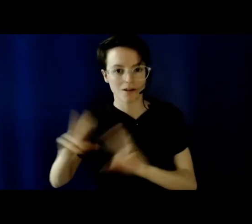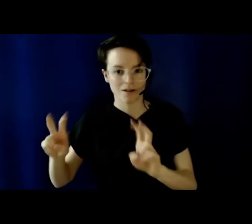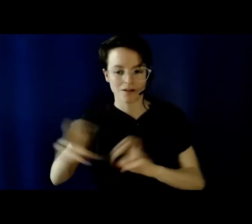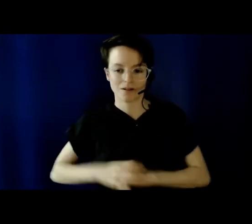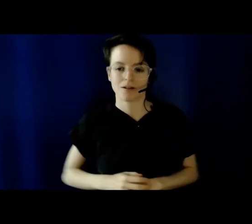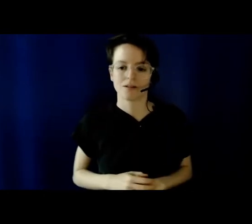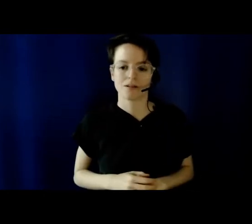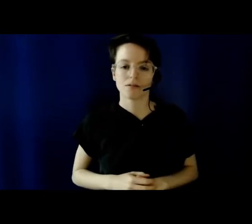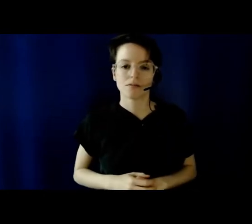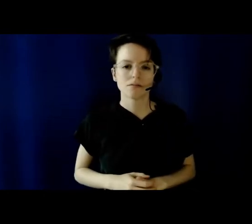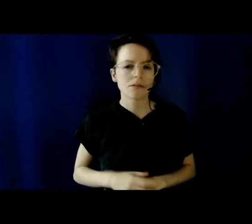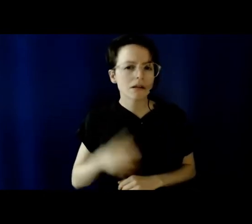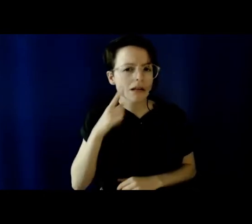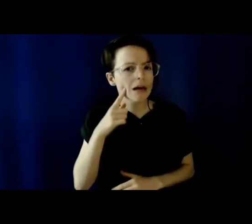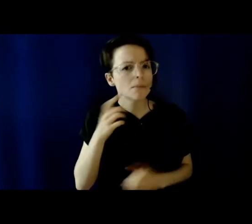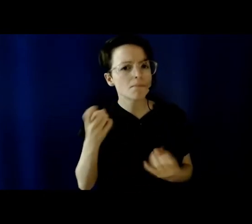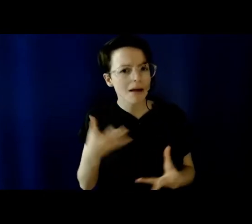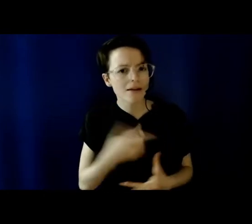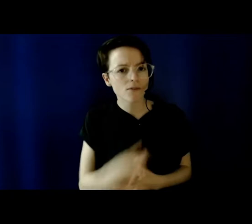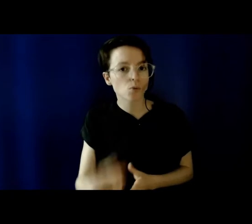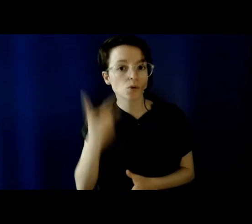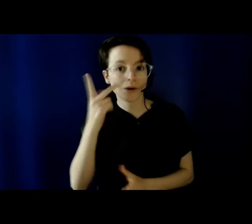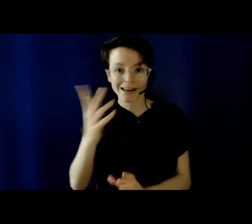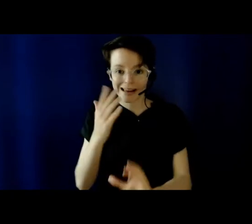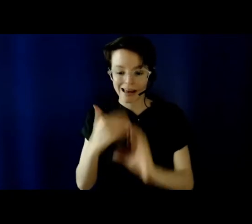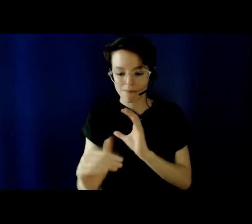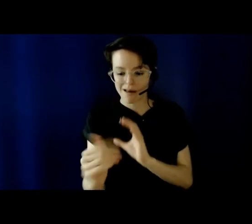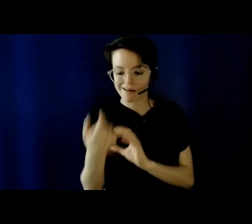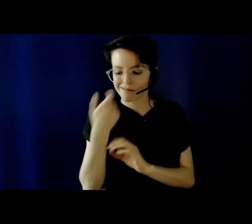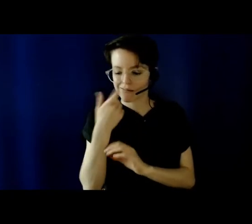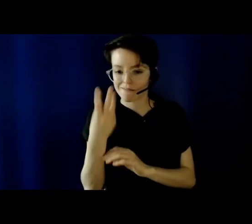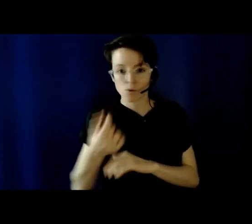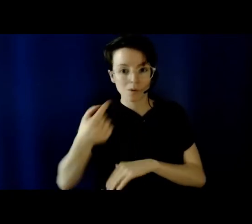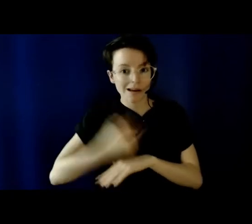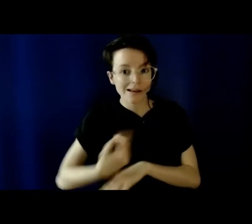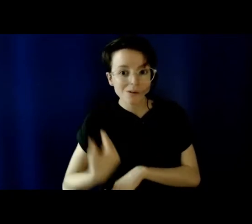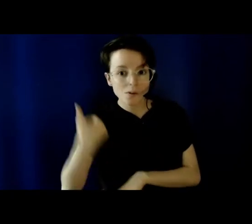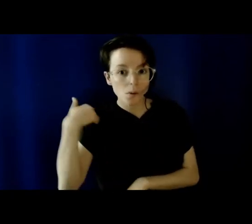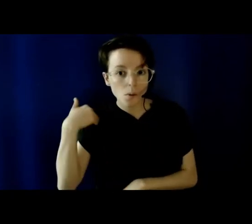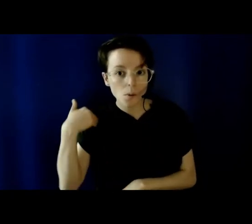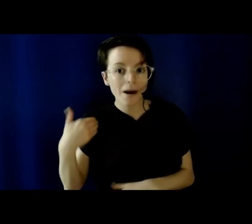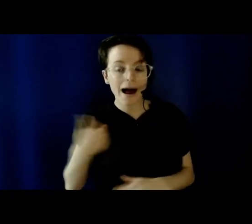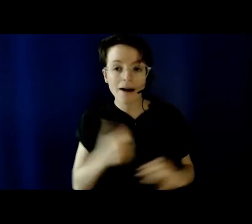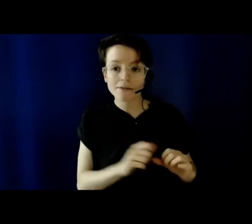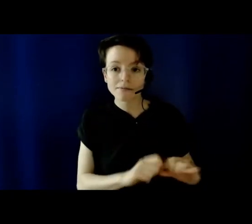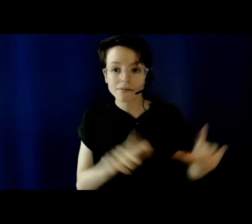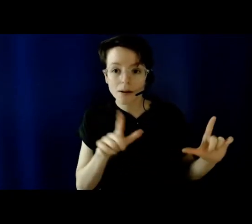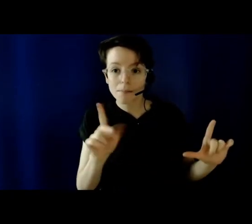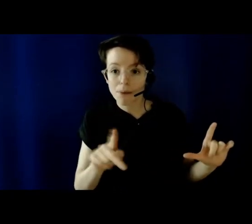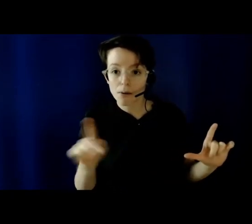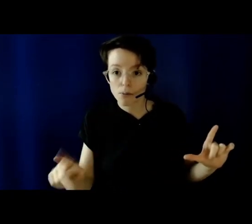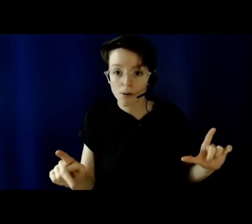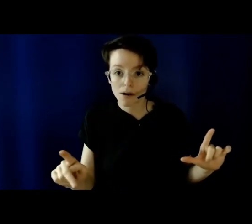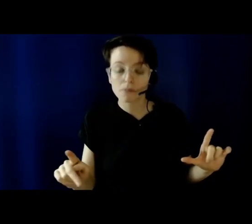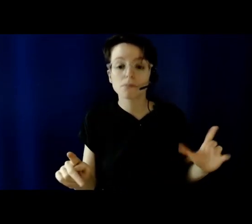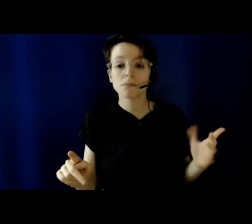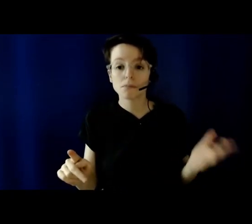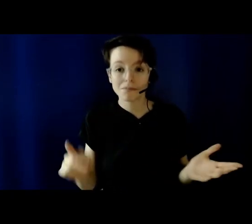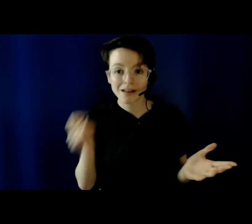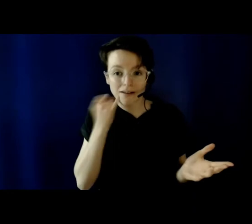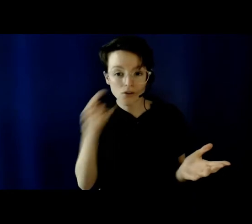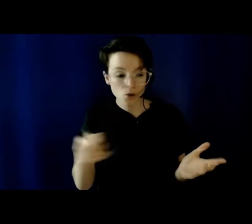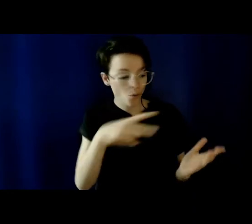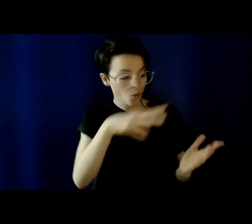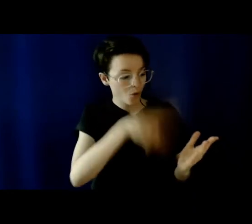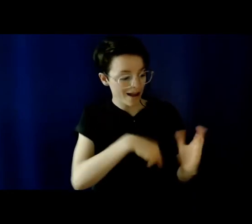received an email a few days ago from us with slides and other materials. If you have read the email, this will be a little bit repetitive,